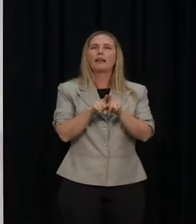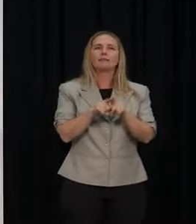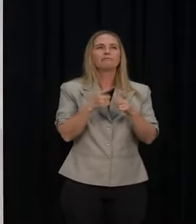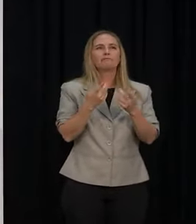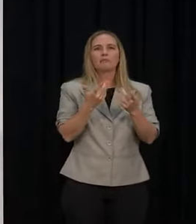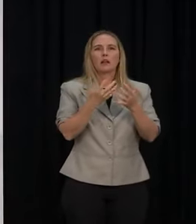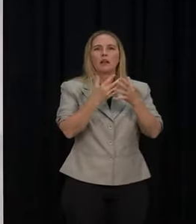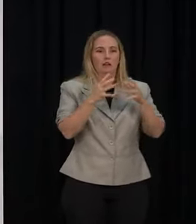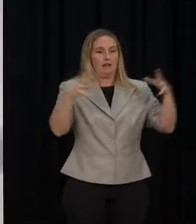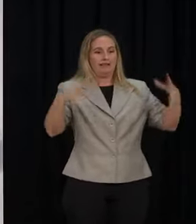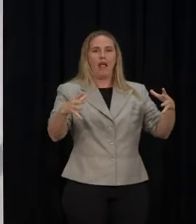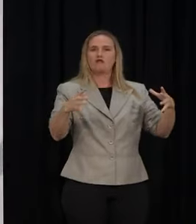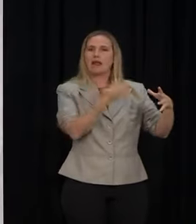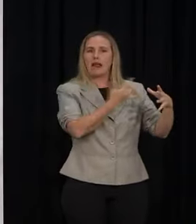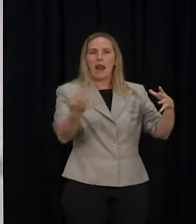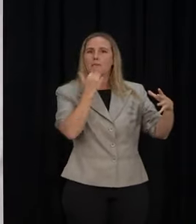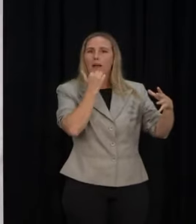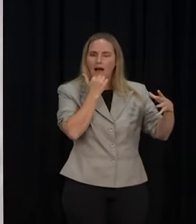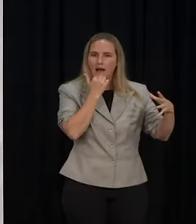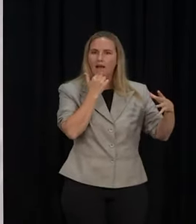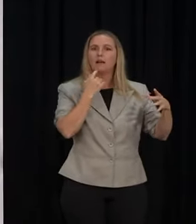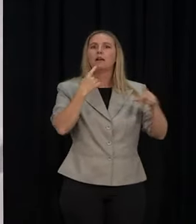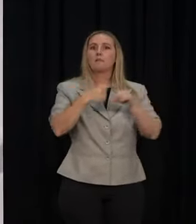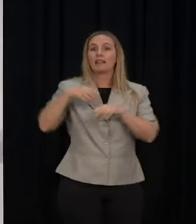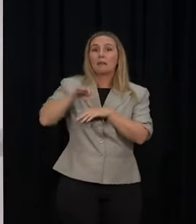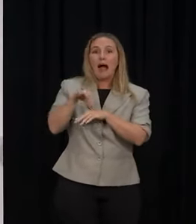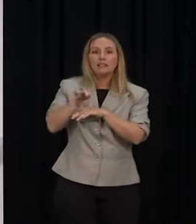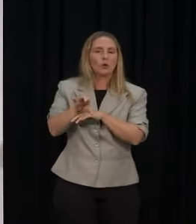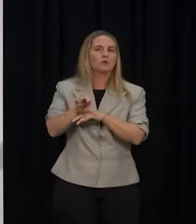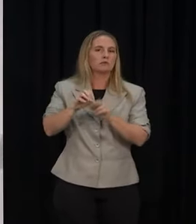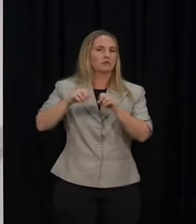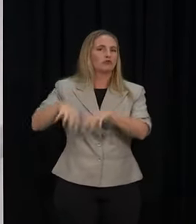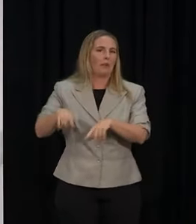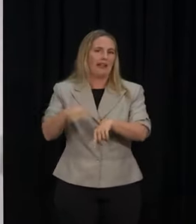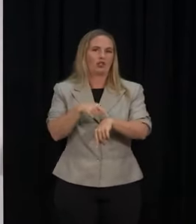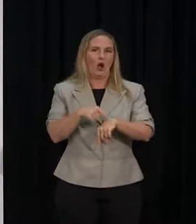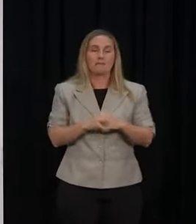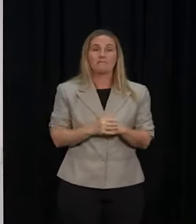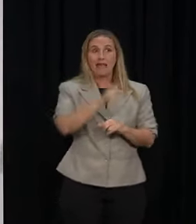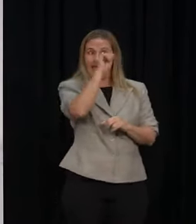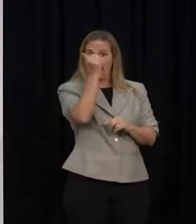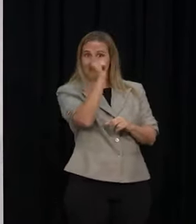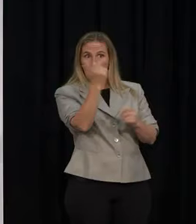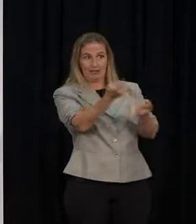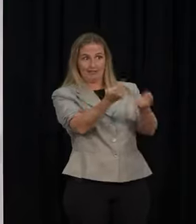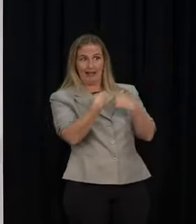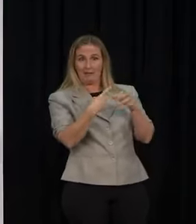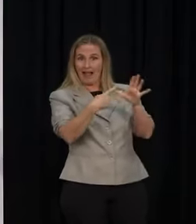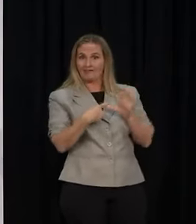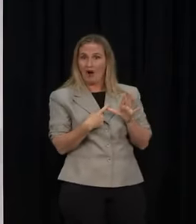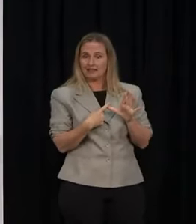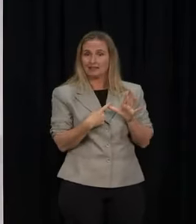passes. We've also been clear that the reason our experts believe that will be safe to do at that point is because so many more people,